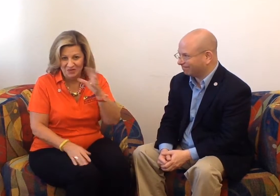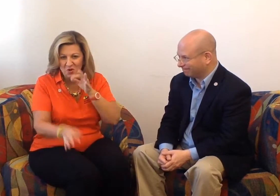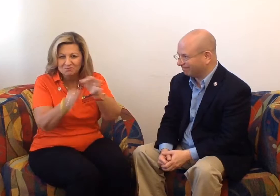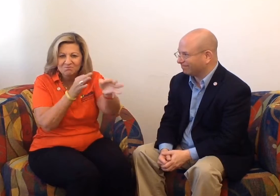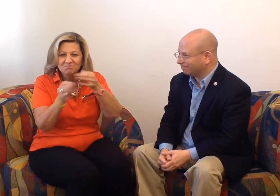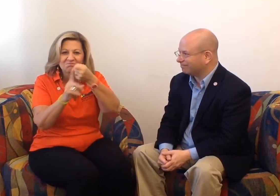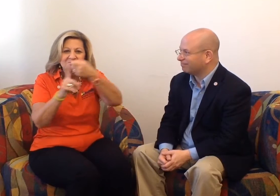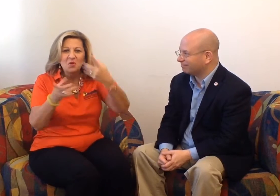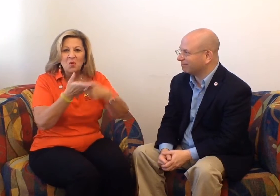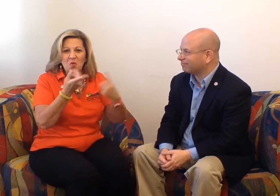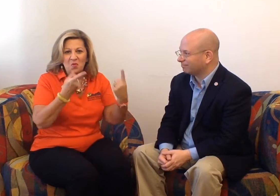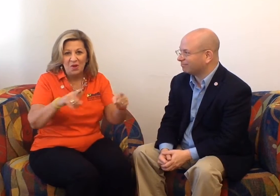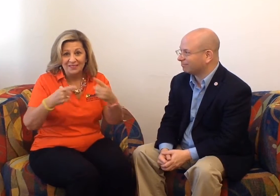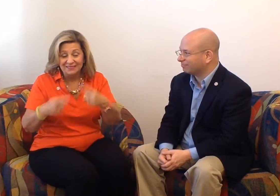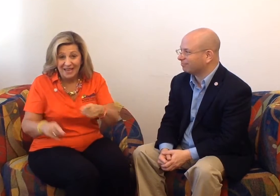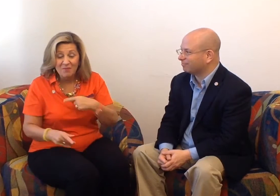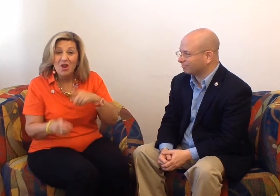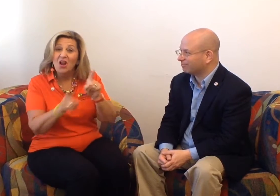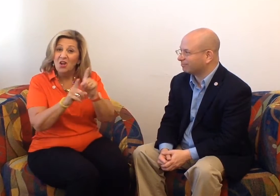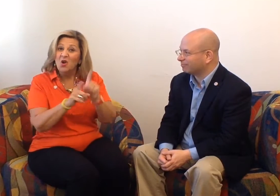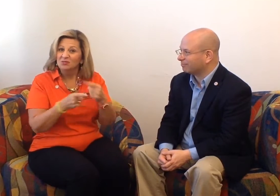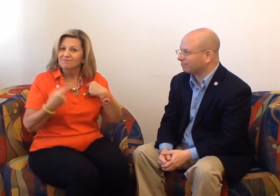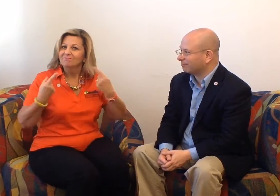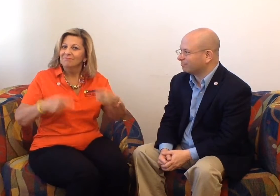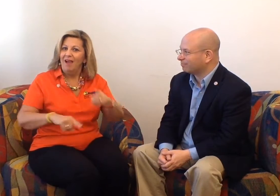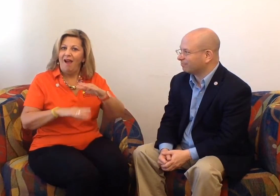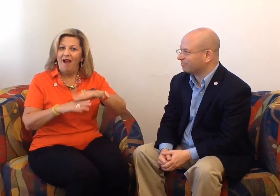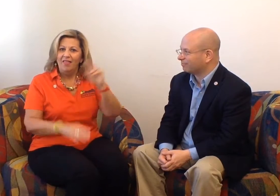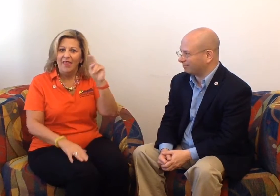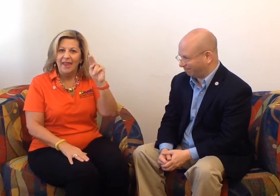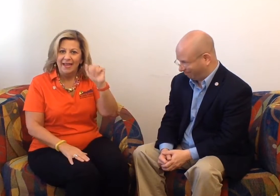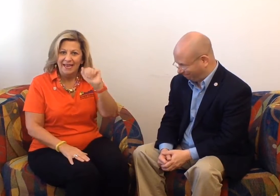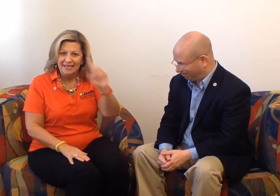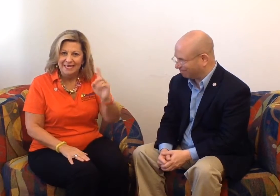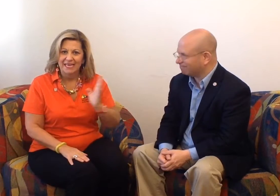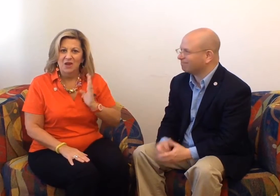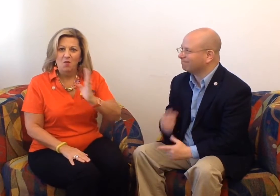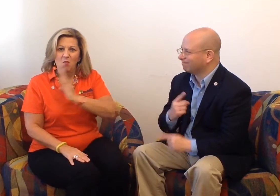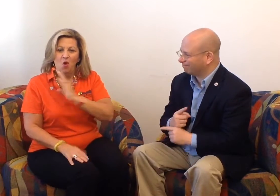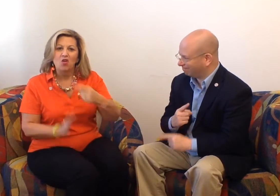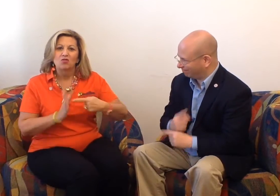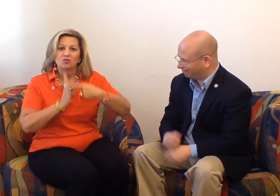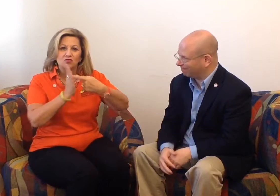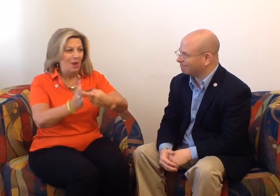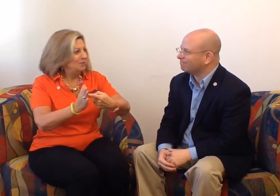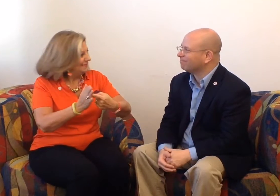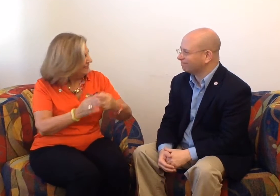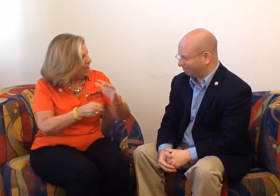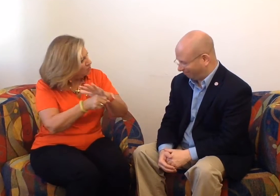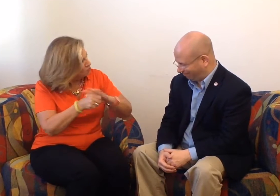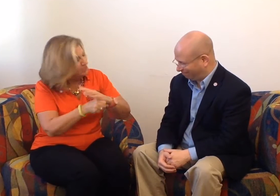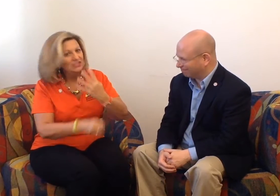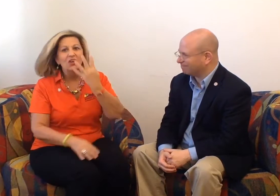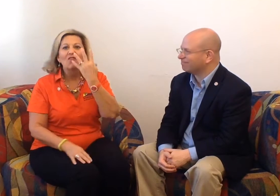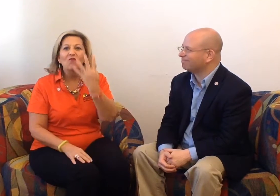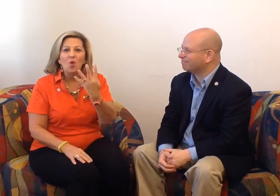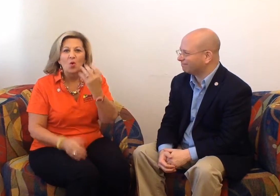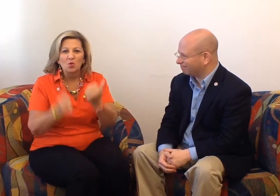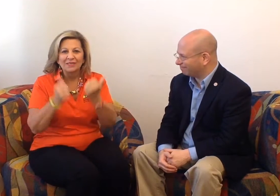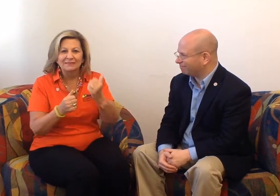2016. We'll explain more about that conference as we go. I also happen to be on the NAD board representing Region 4,